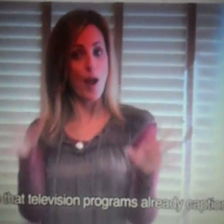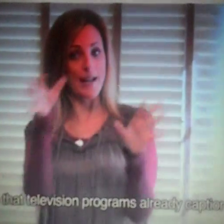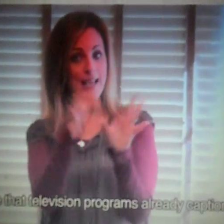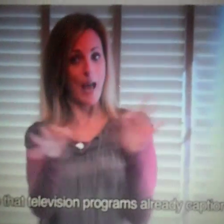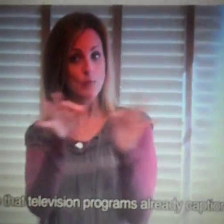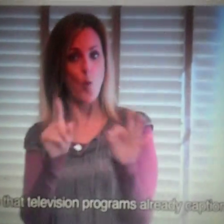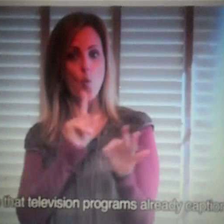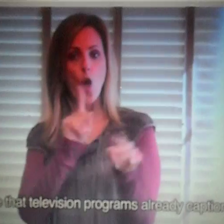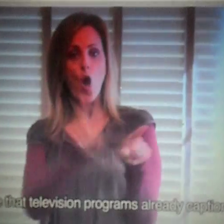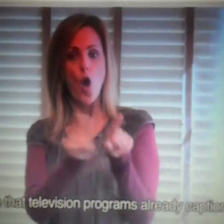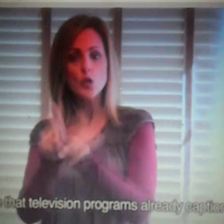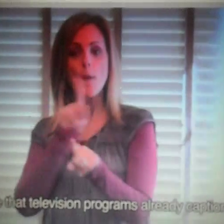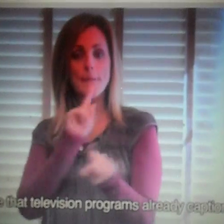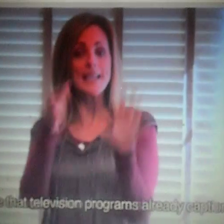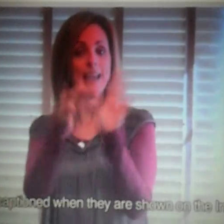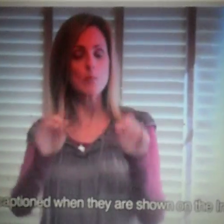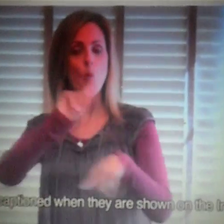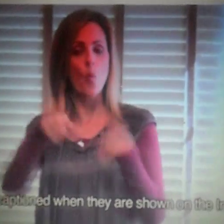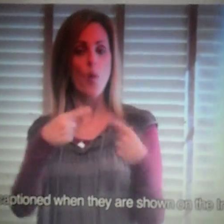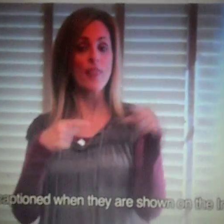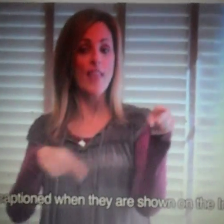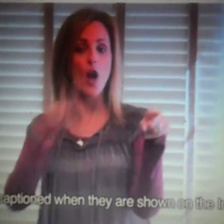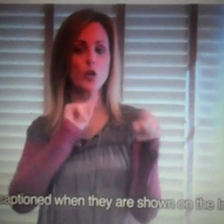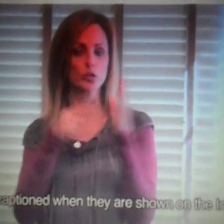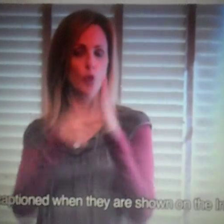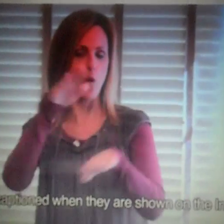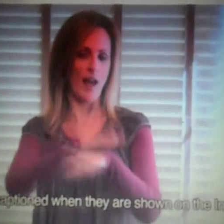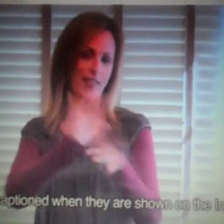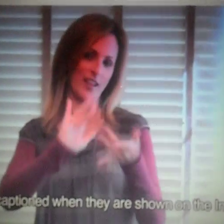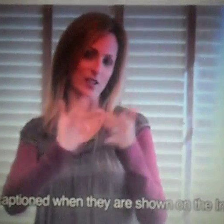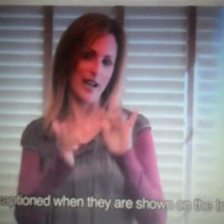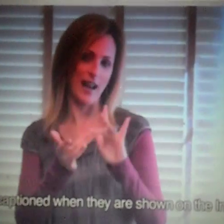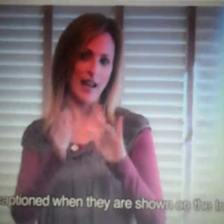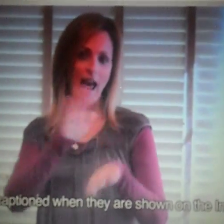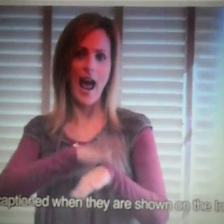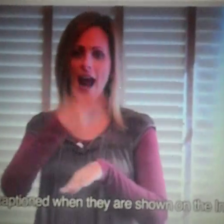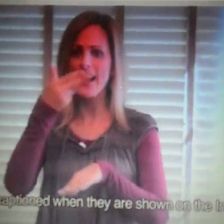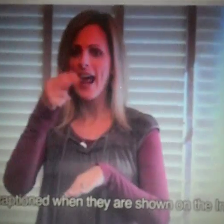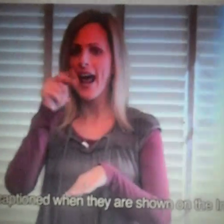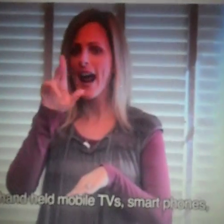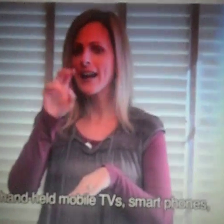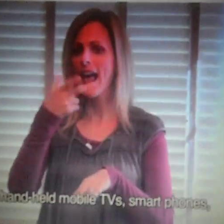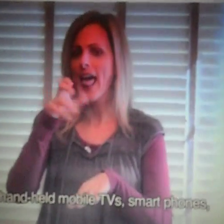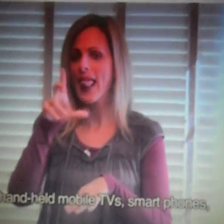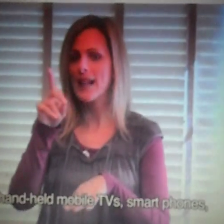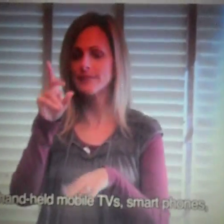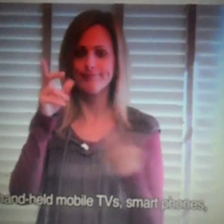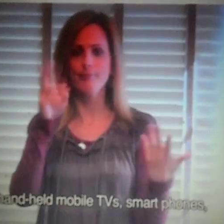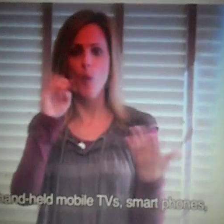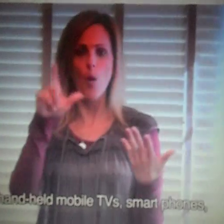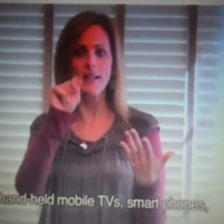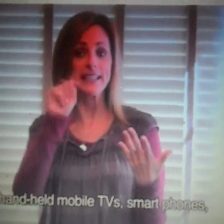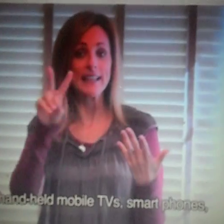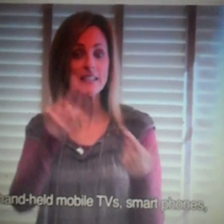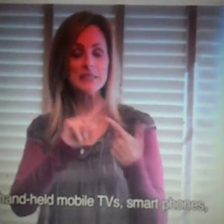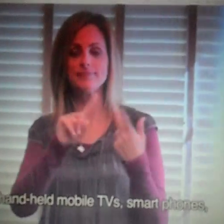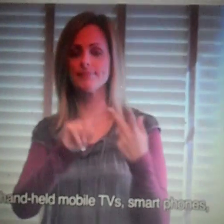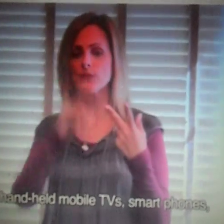programs already captioned will also be captioned when they're shown on the internet, on handheld mobile TVs,